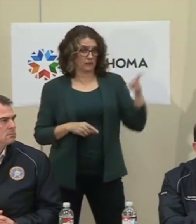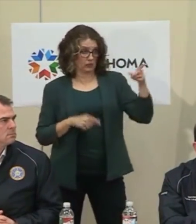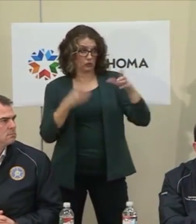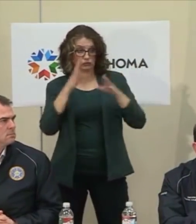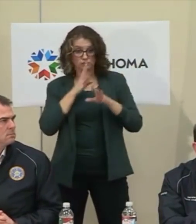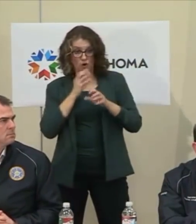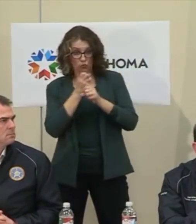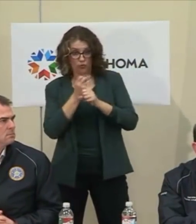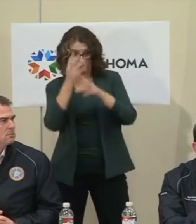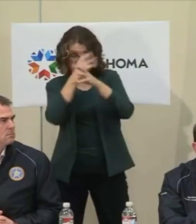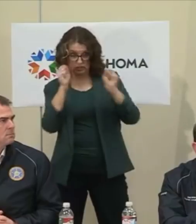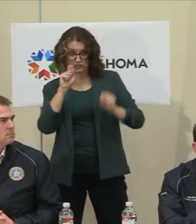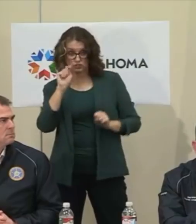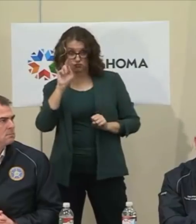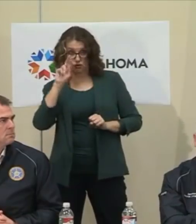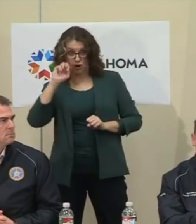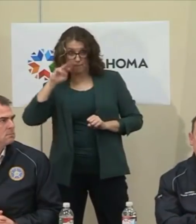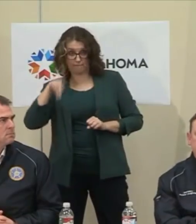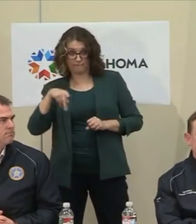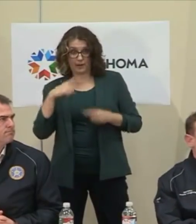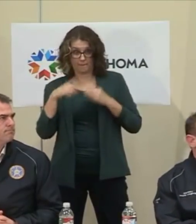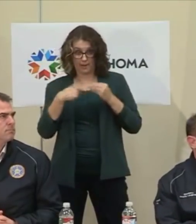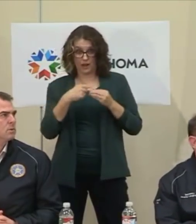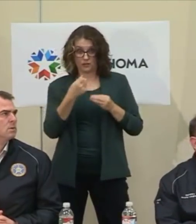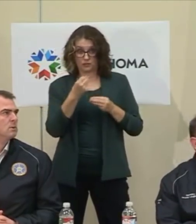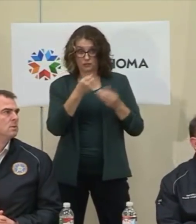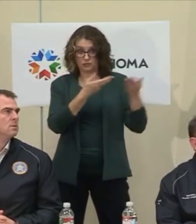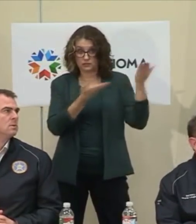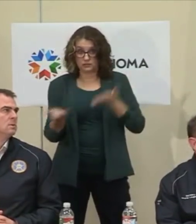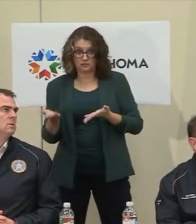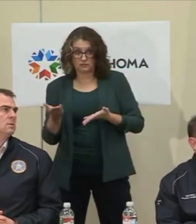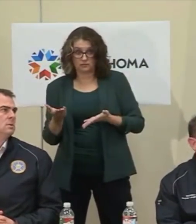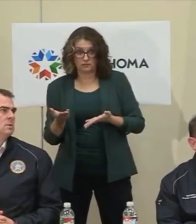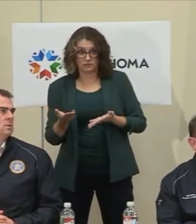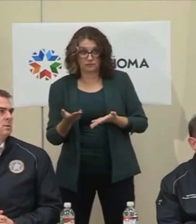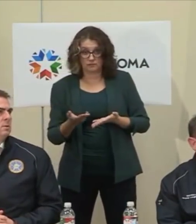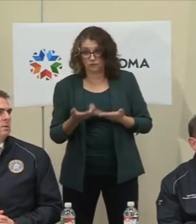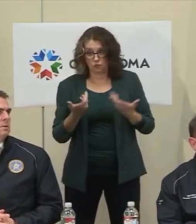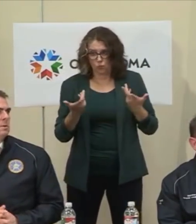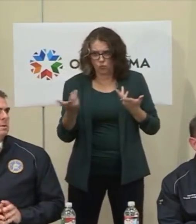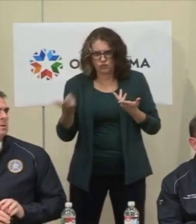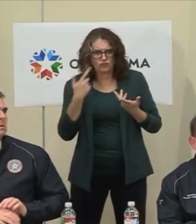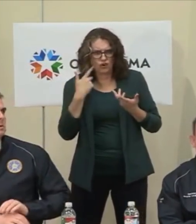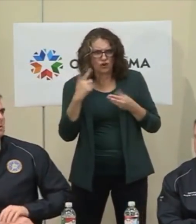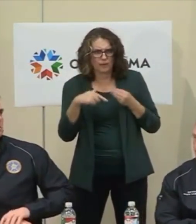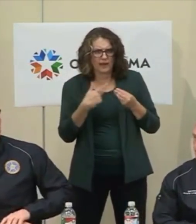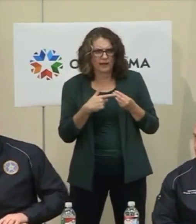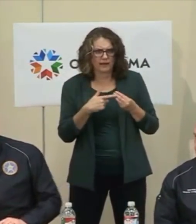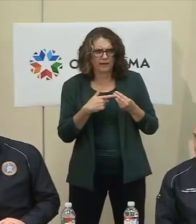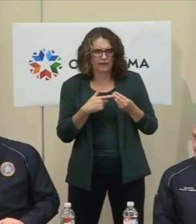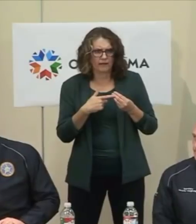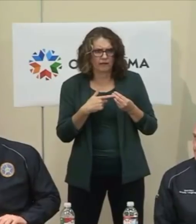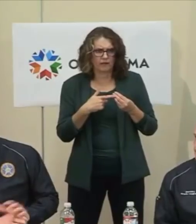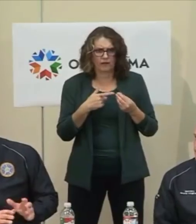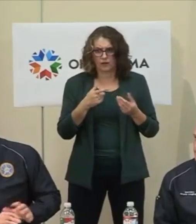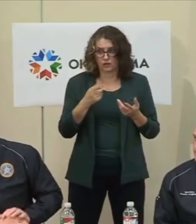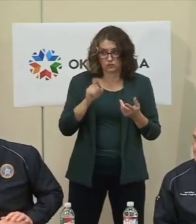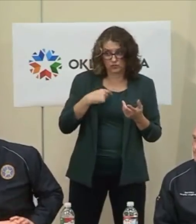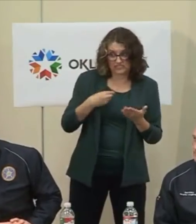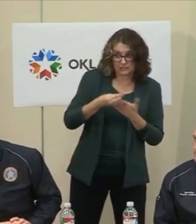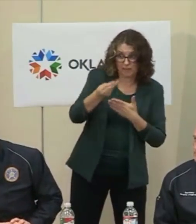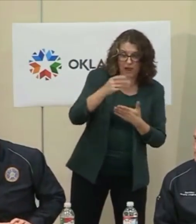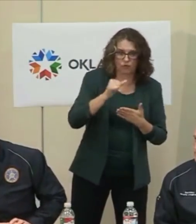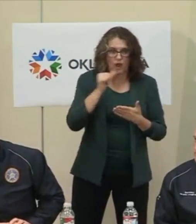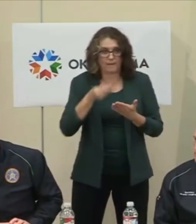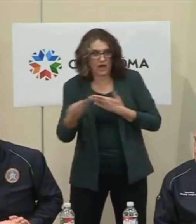grocery stores have been depleted. Do you want to say anything about what you've heard of that and tell them along with what they need to be buying and not buying? Well, yes.